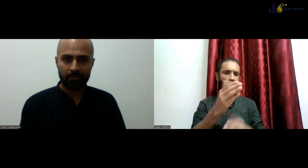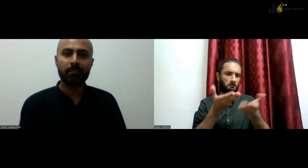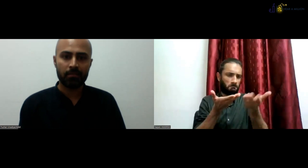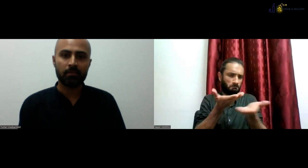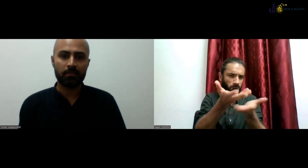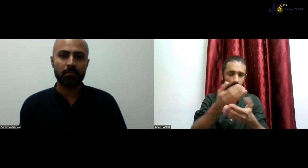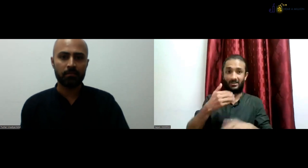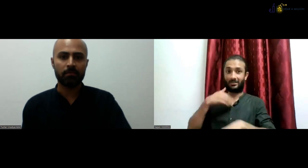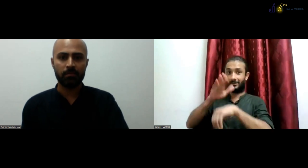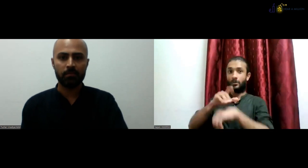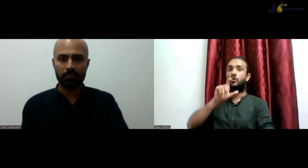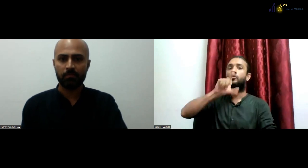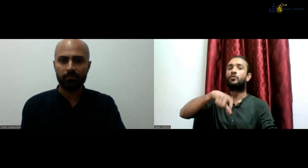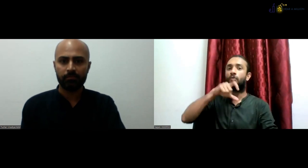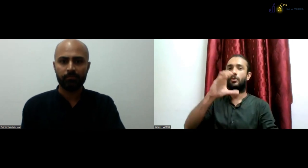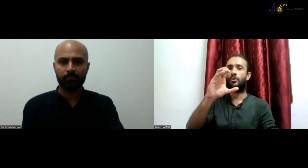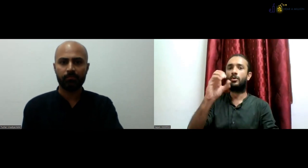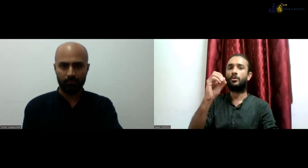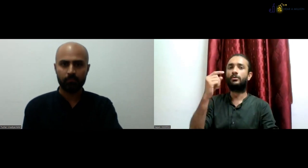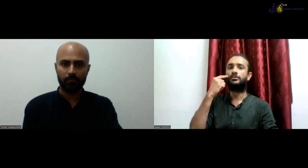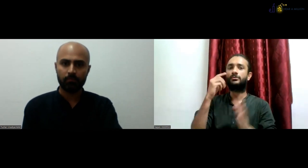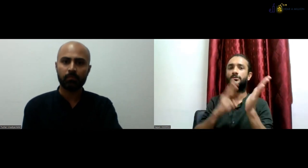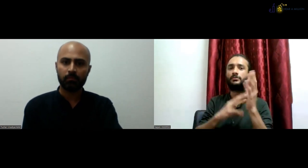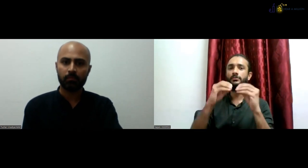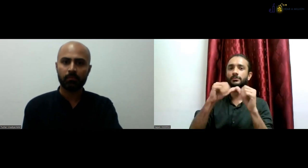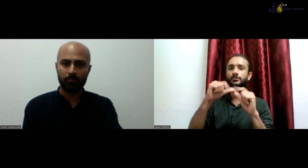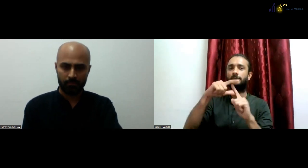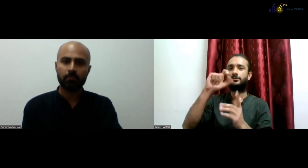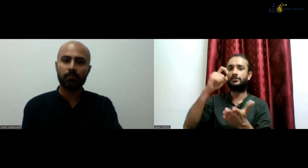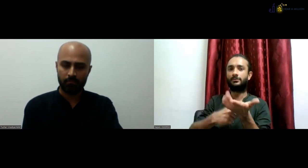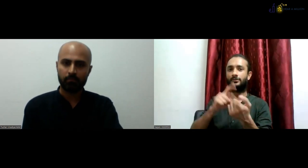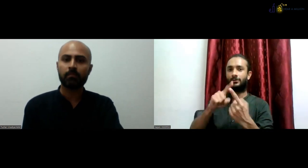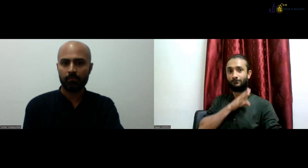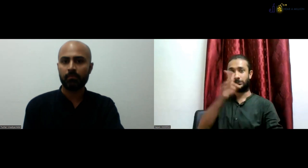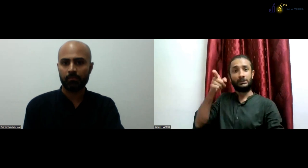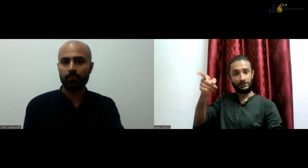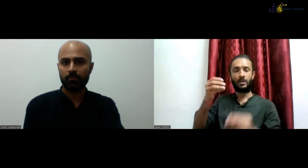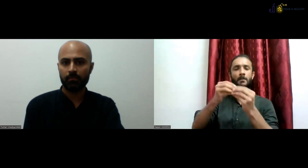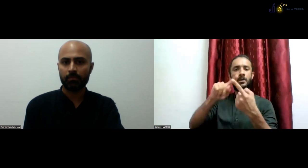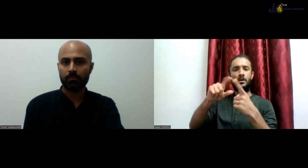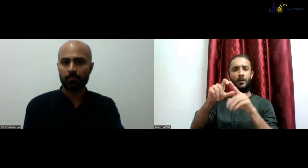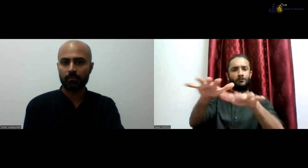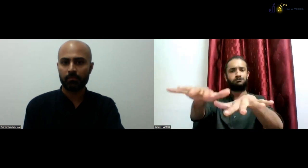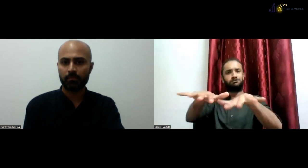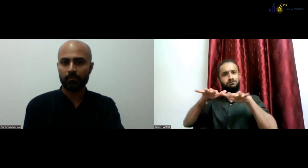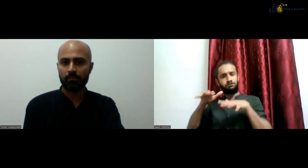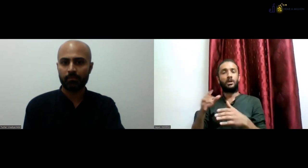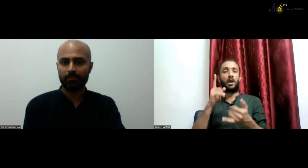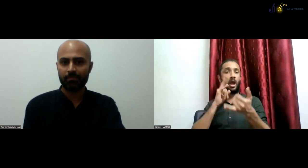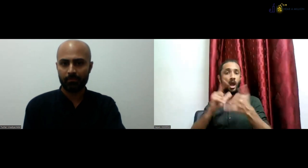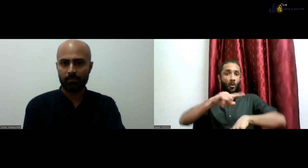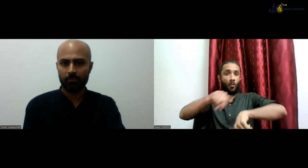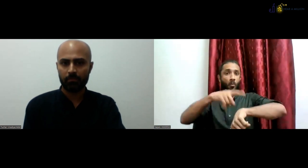job also, right? All these government officers need ISL, you know, access. Now, let me tell you, Coimbatur, I went there,